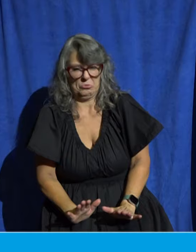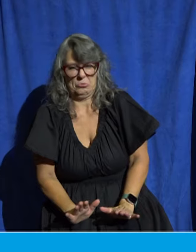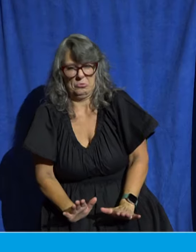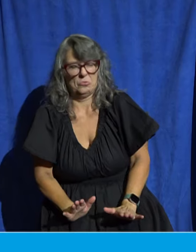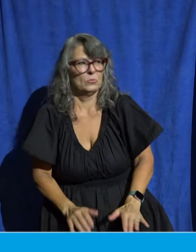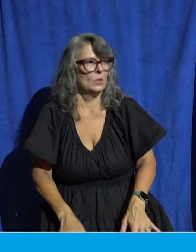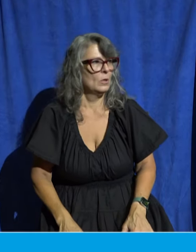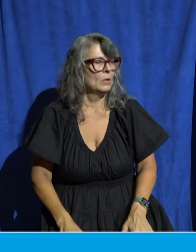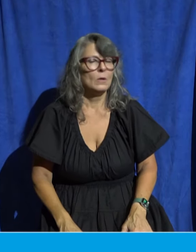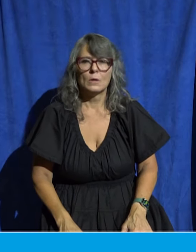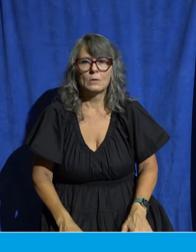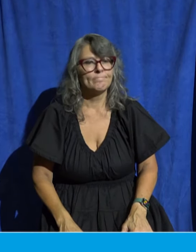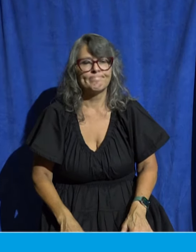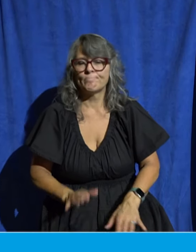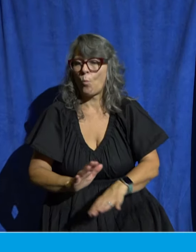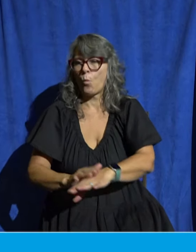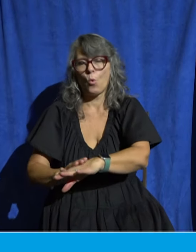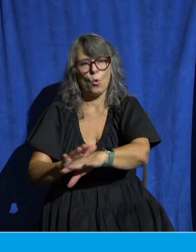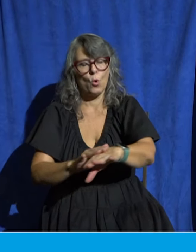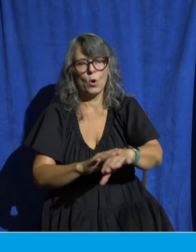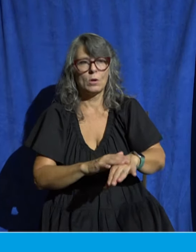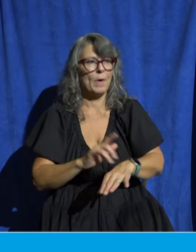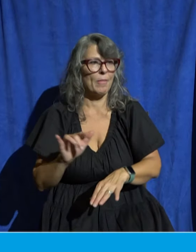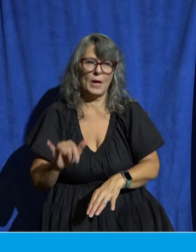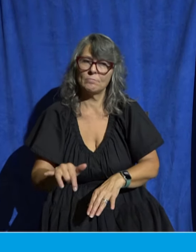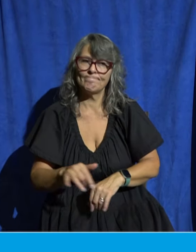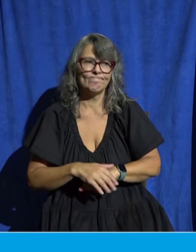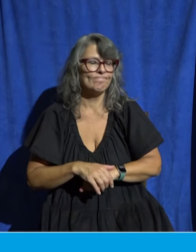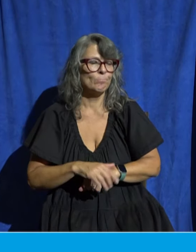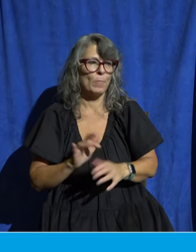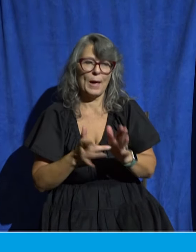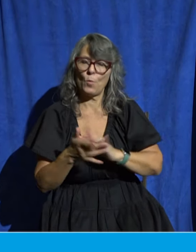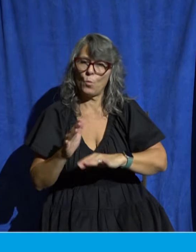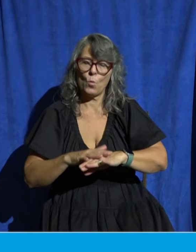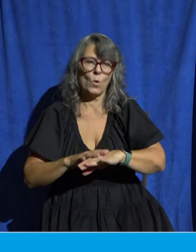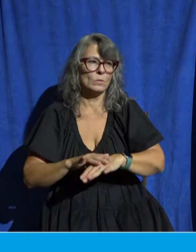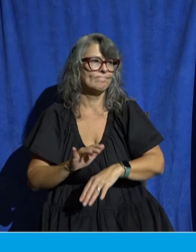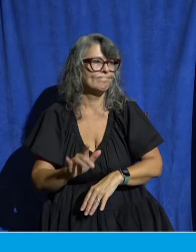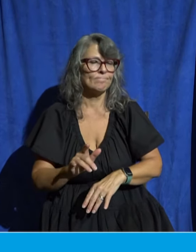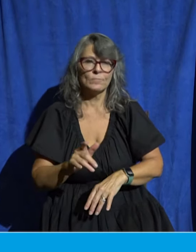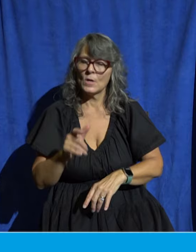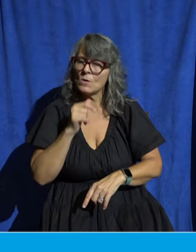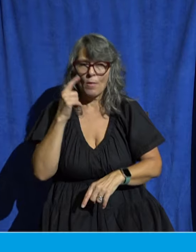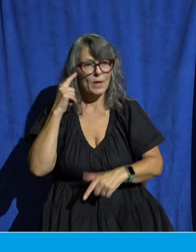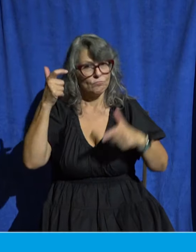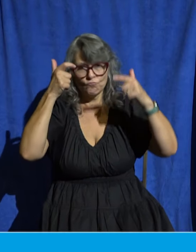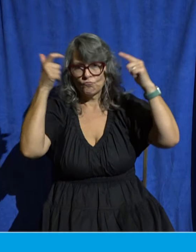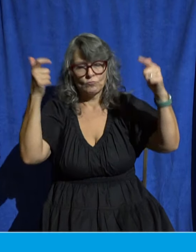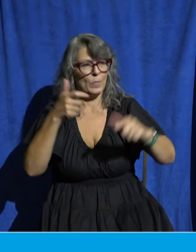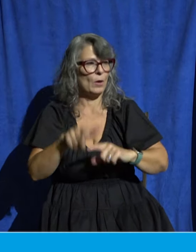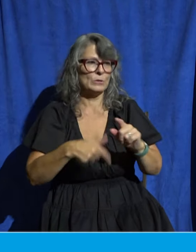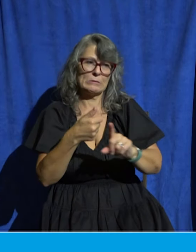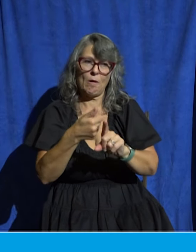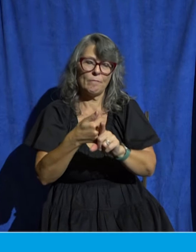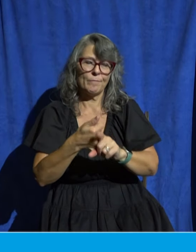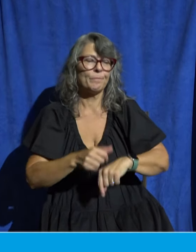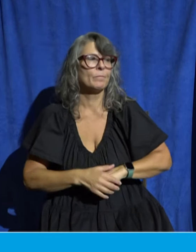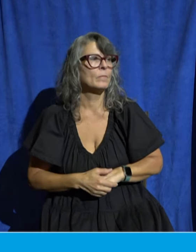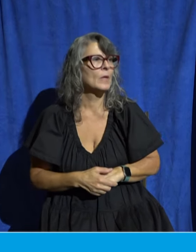I want you know in preparing for this message I actually reached out to all of the directors of our major departments here at Tyson's and I said send me